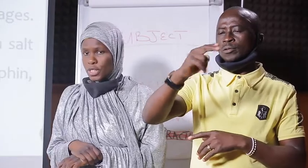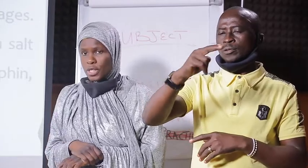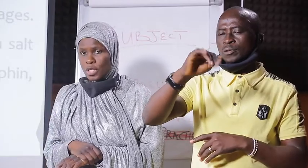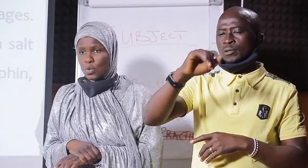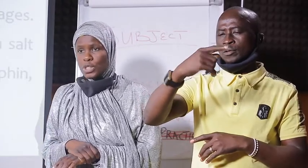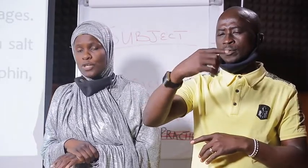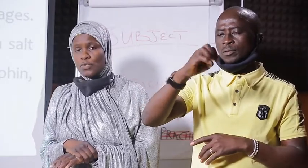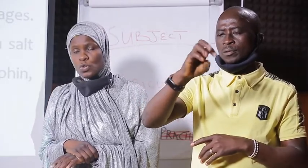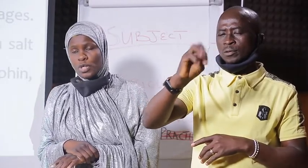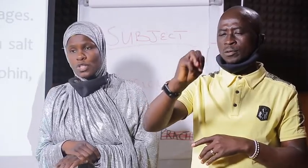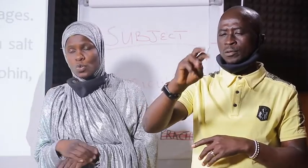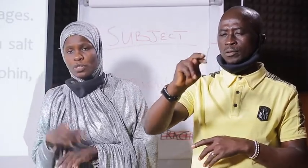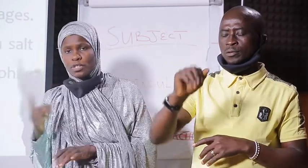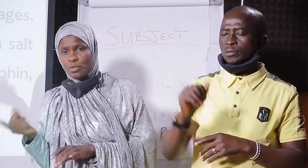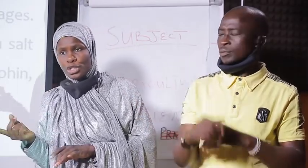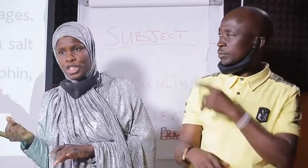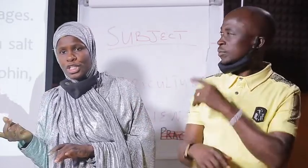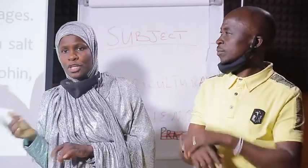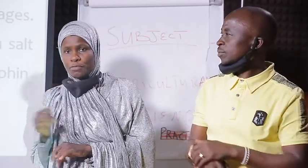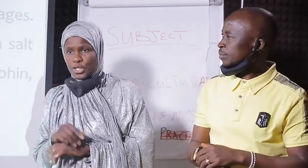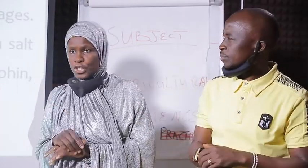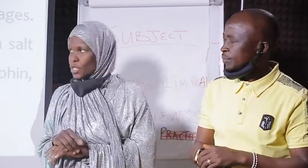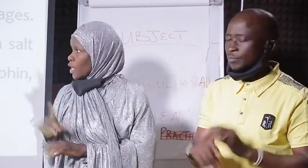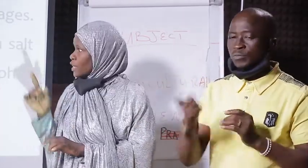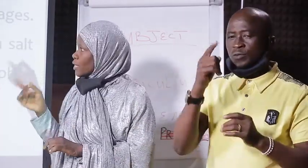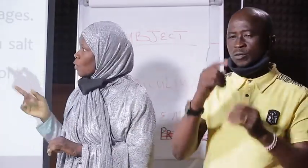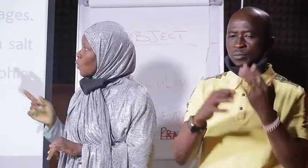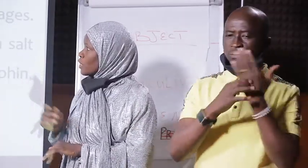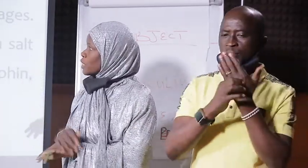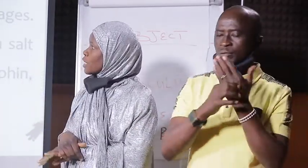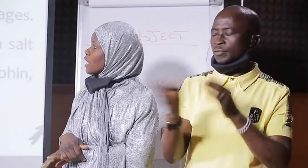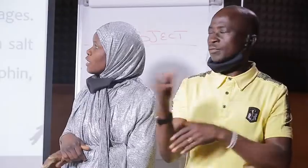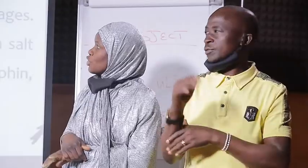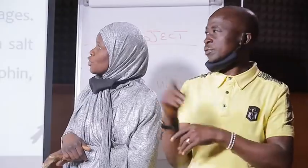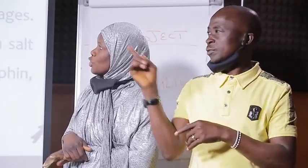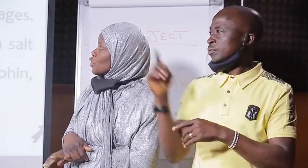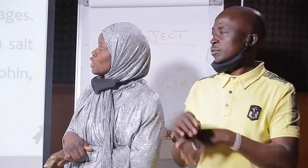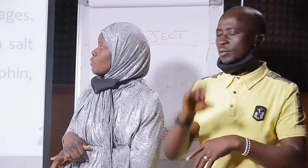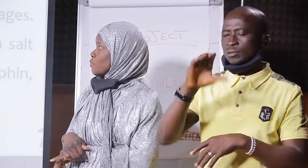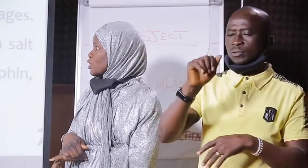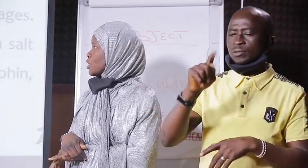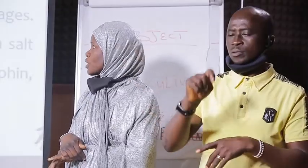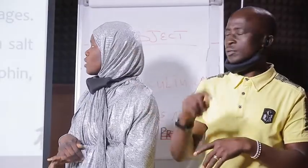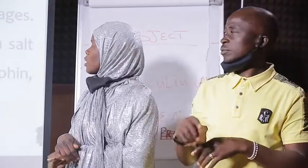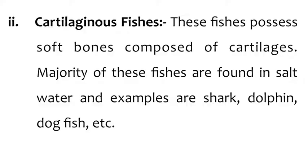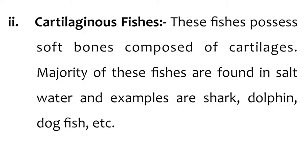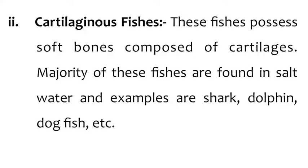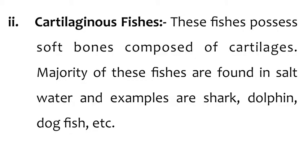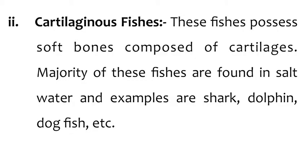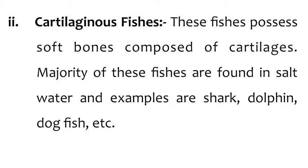fishes. We say the first one is what? The bony fish. And the second one is the cartilaginous fishes.